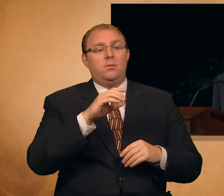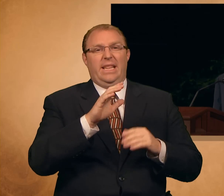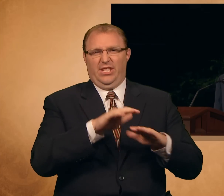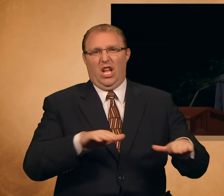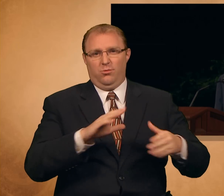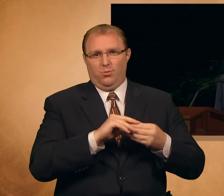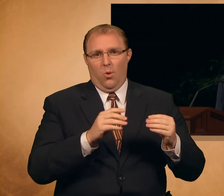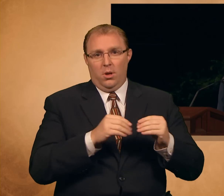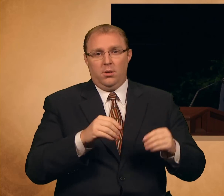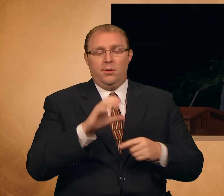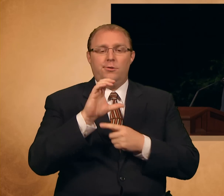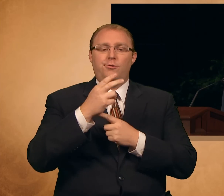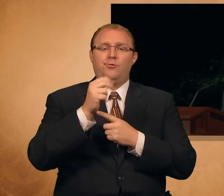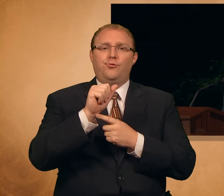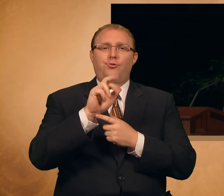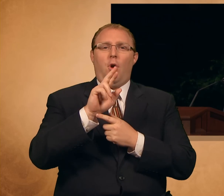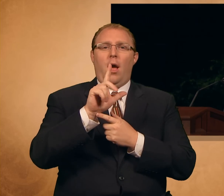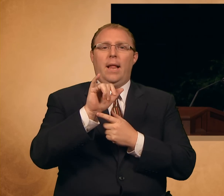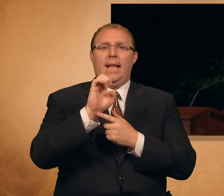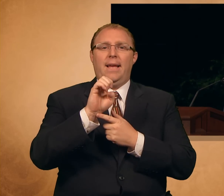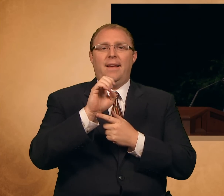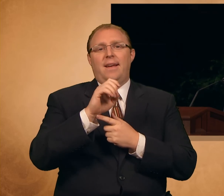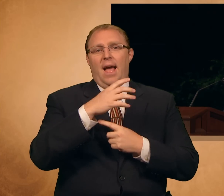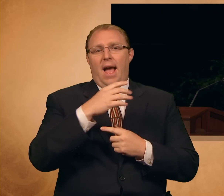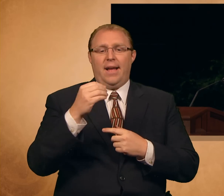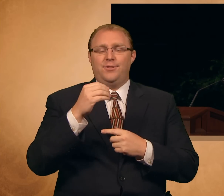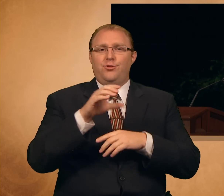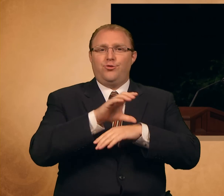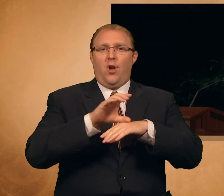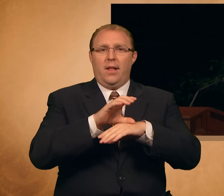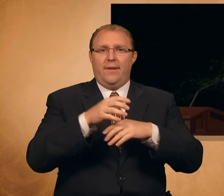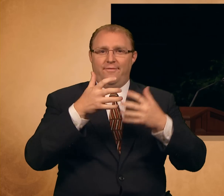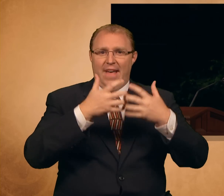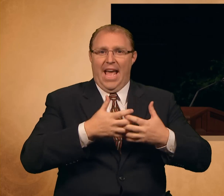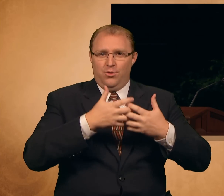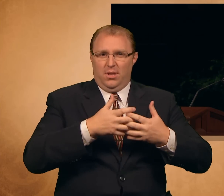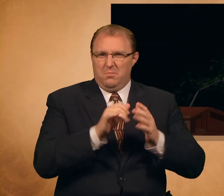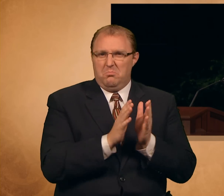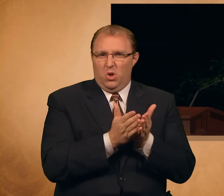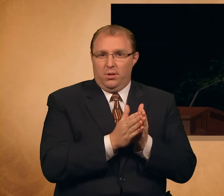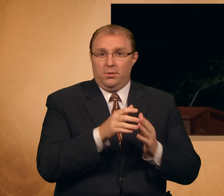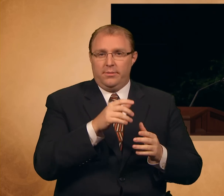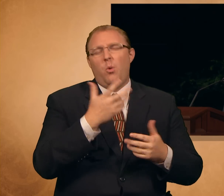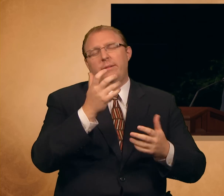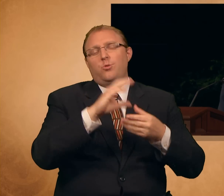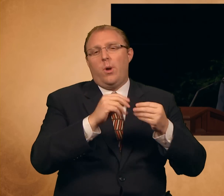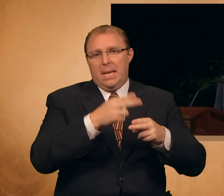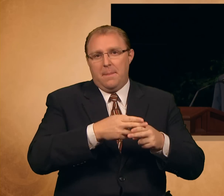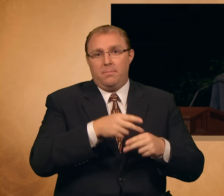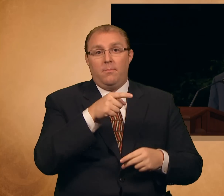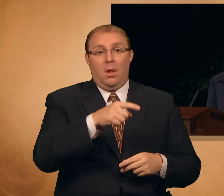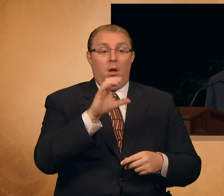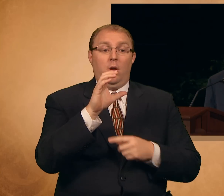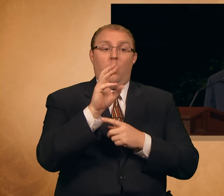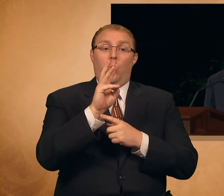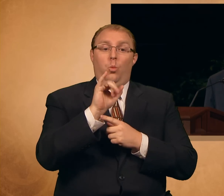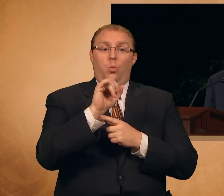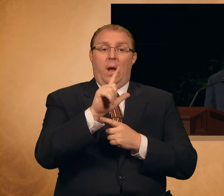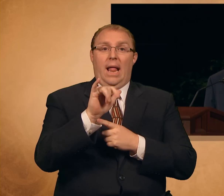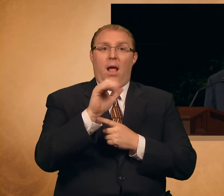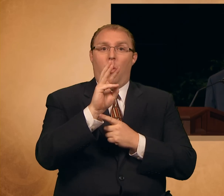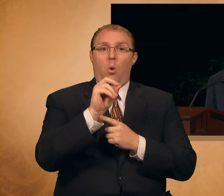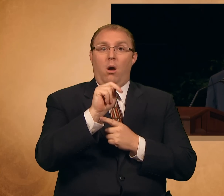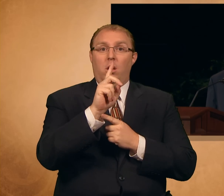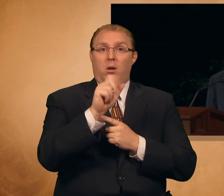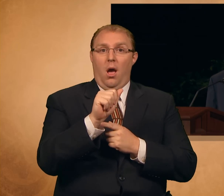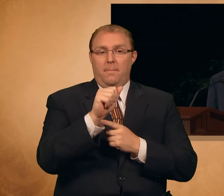and the Chocolate Factory, the mysterious candy maker Willy Wonka hides a golden ticket in five